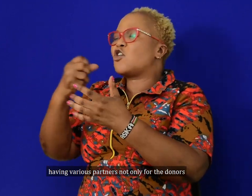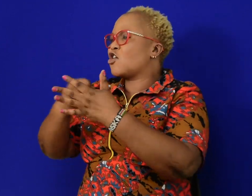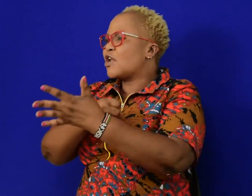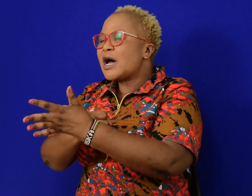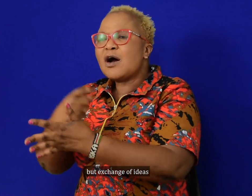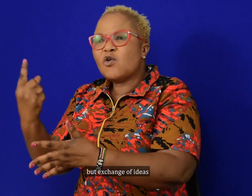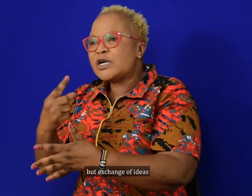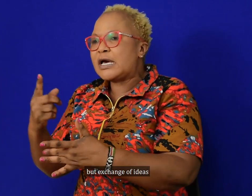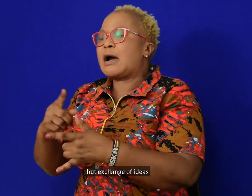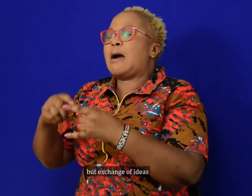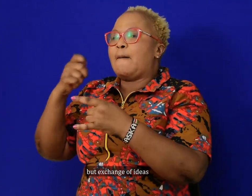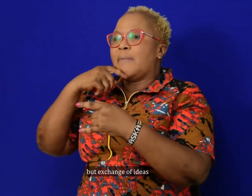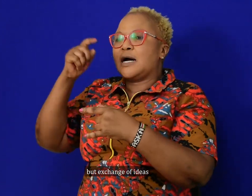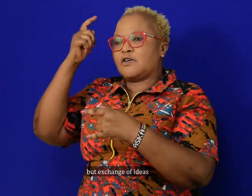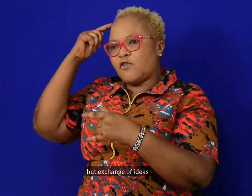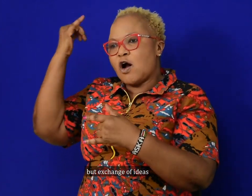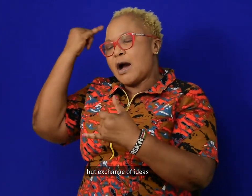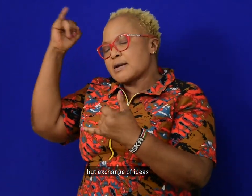but also exchange of ideas.